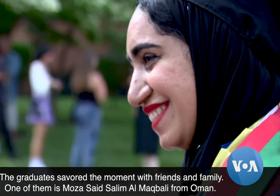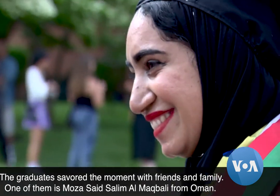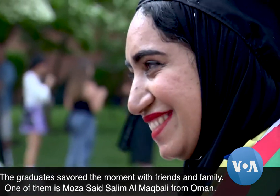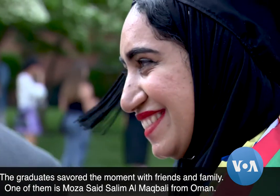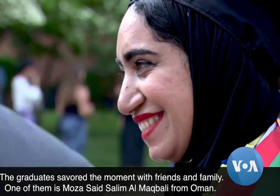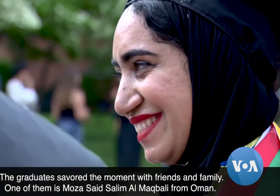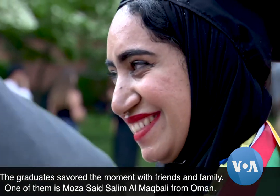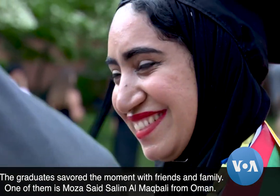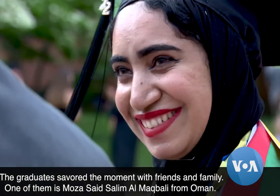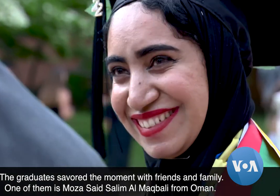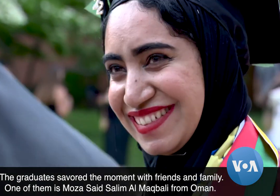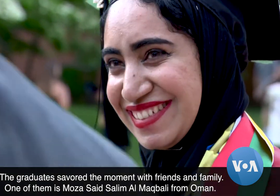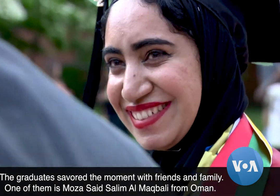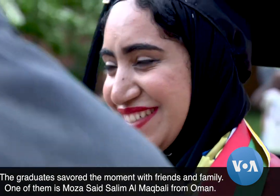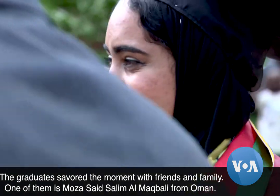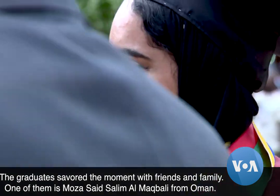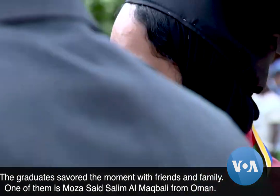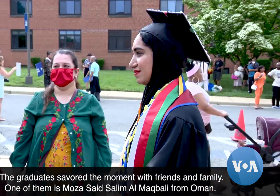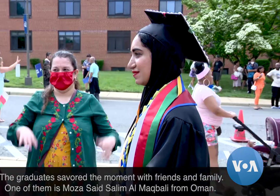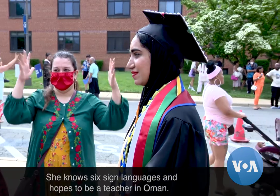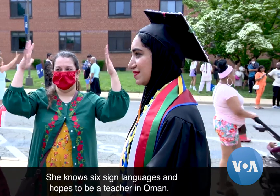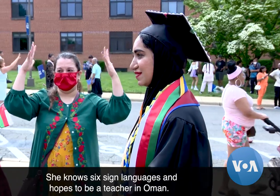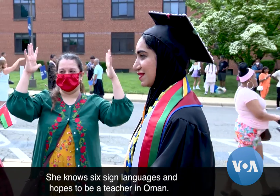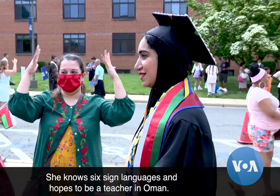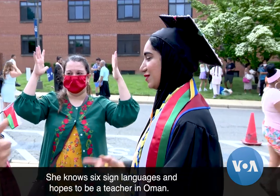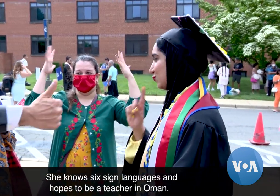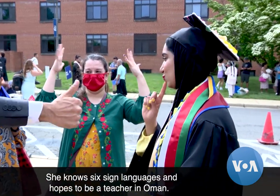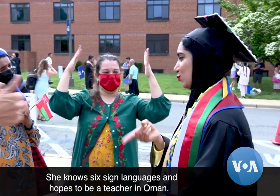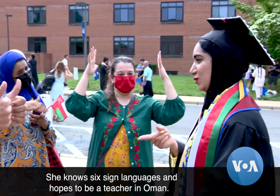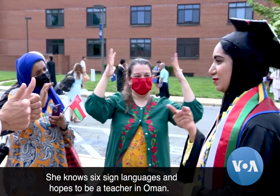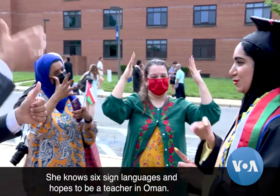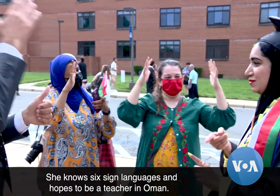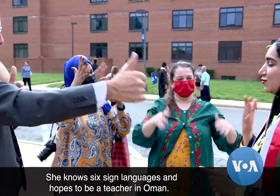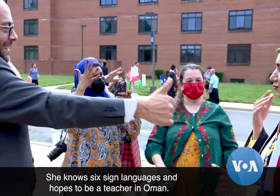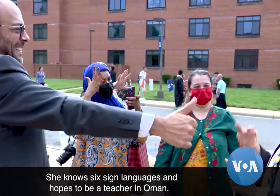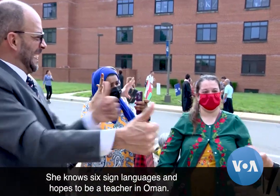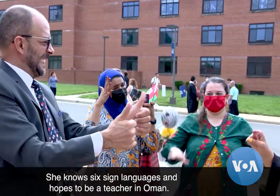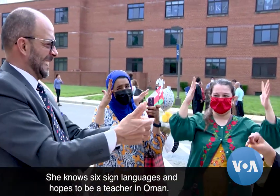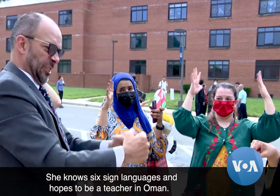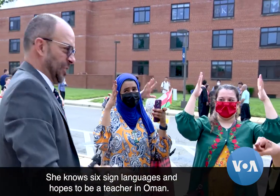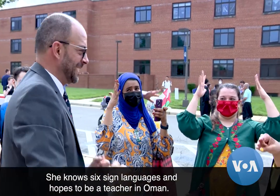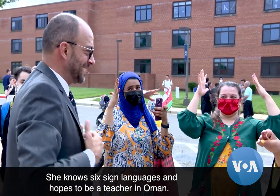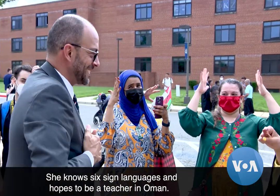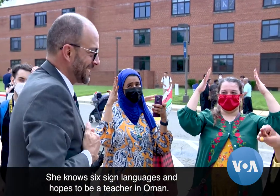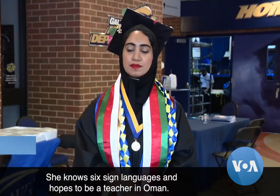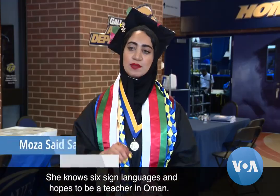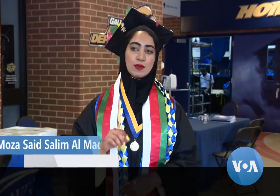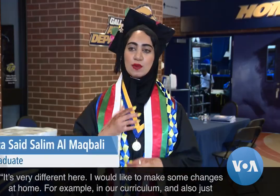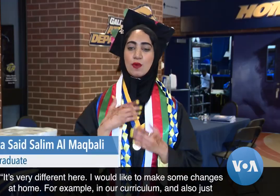Moza Said Salim Al-Makbali from Oman. She knows six languages and hopes to be a teacher in Oman. Right, it's